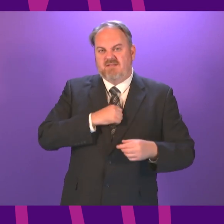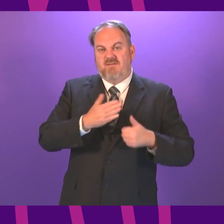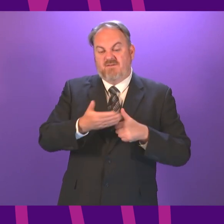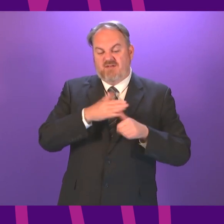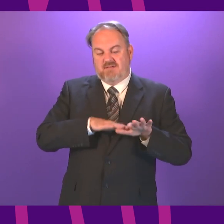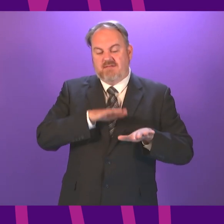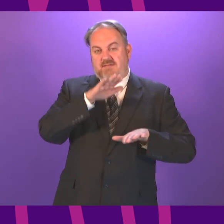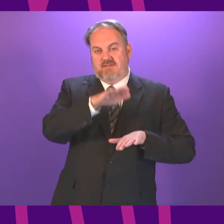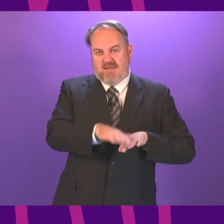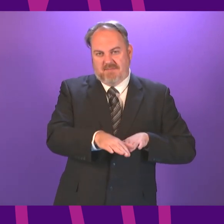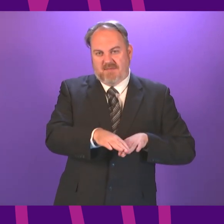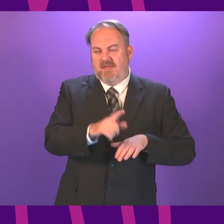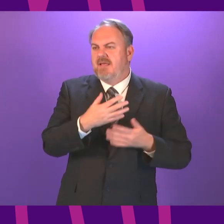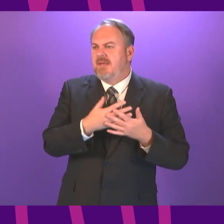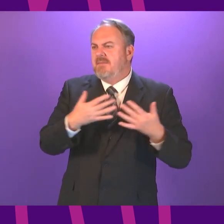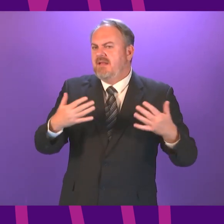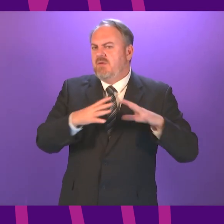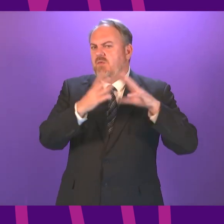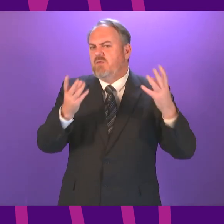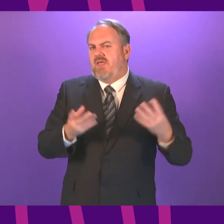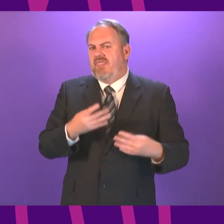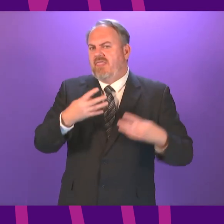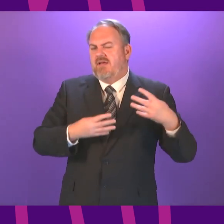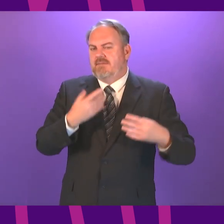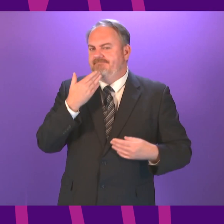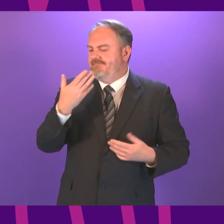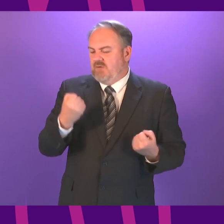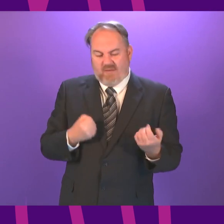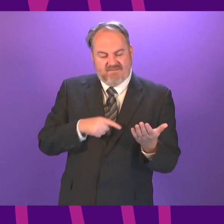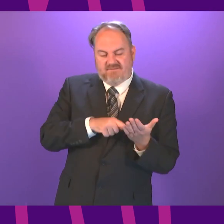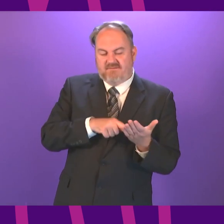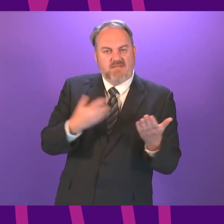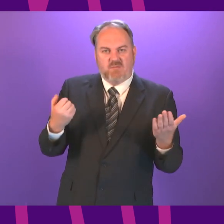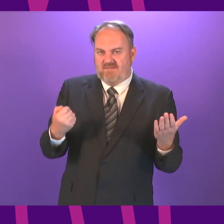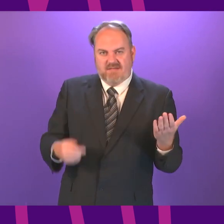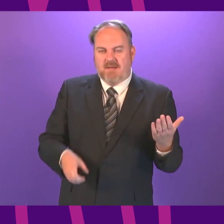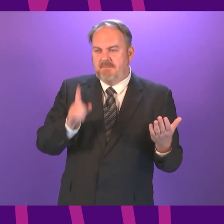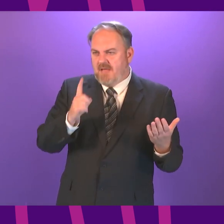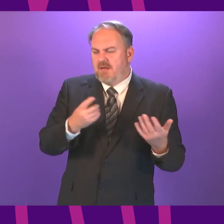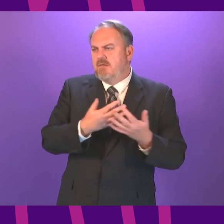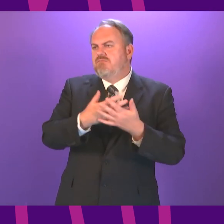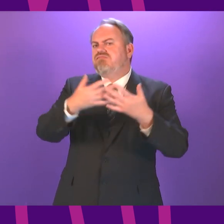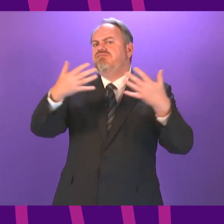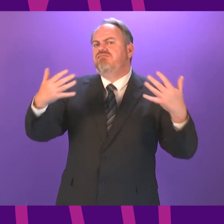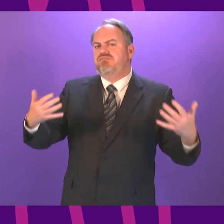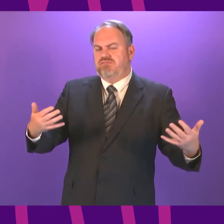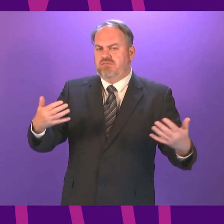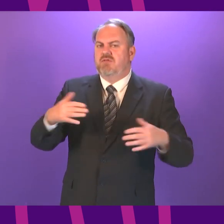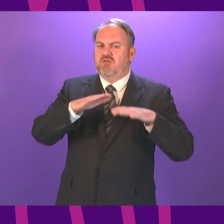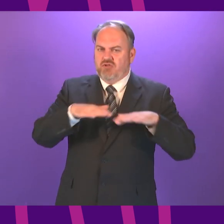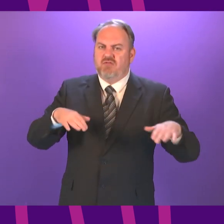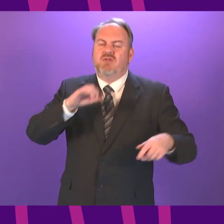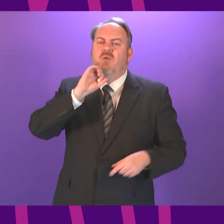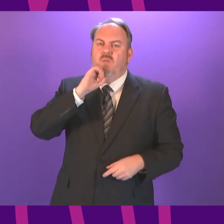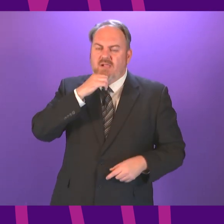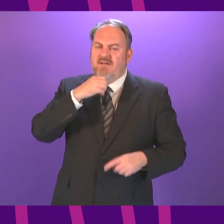benefiting from that I don't have the precise figure in front of me and many more will benefit as we extend the reach of the child